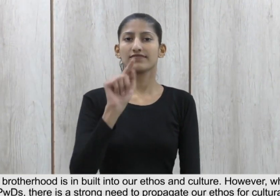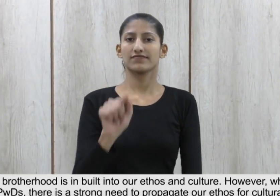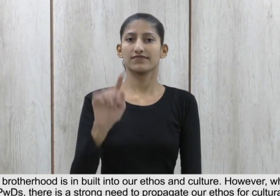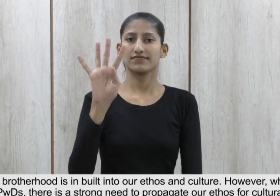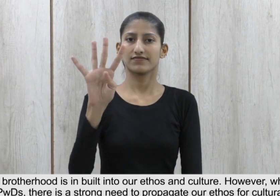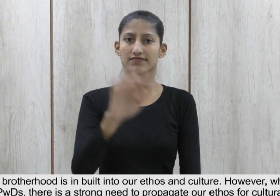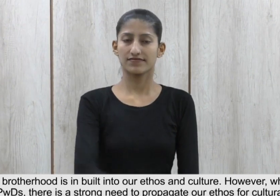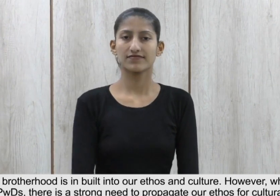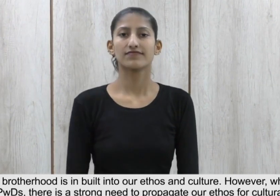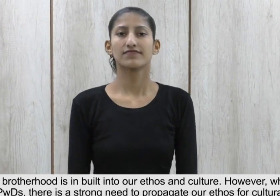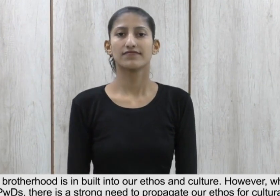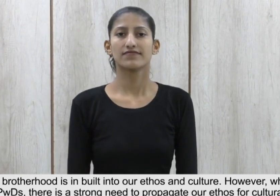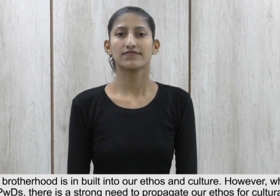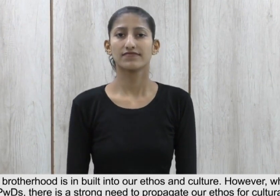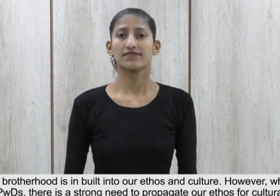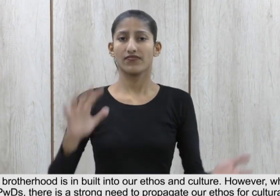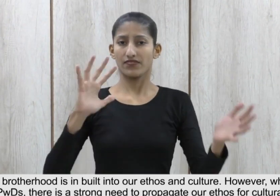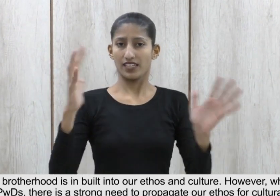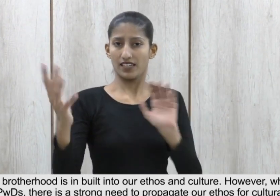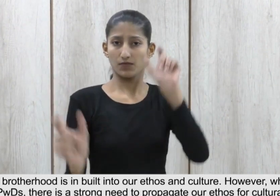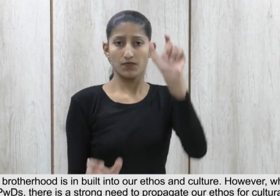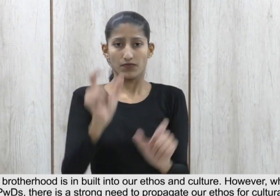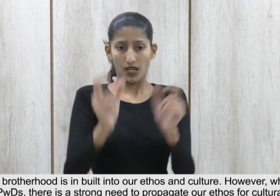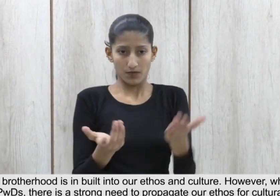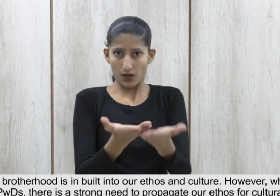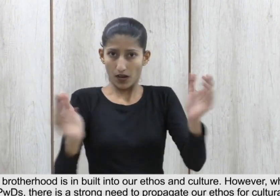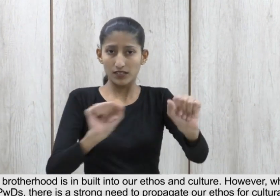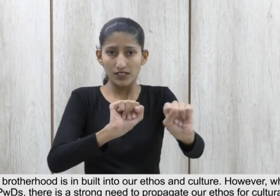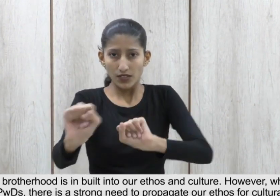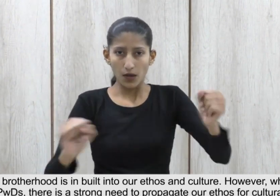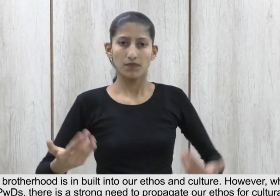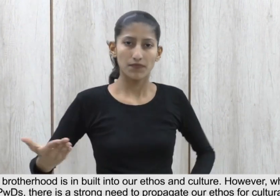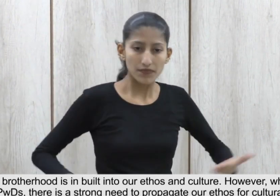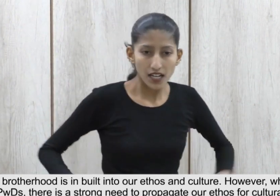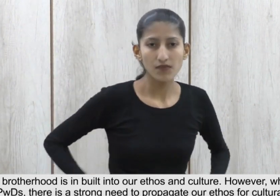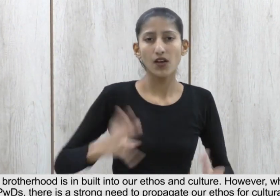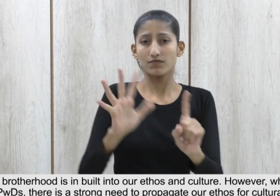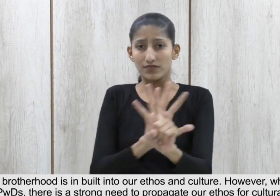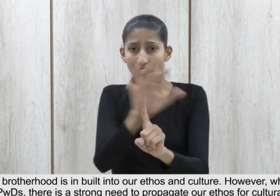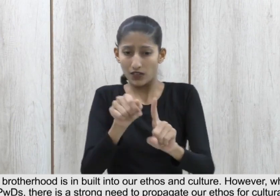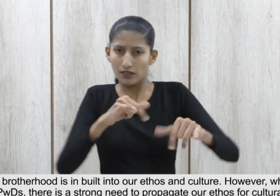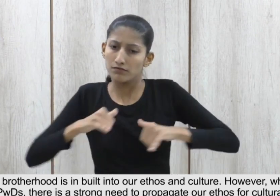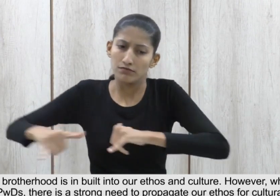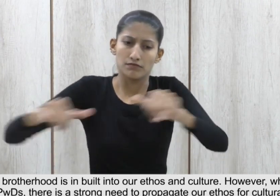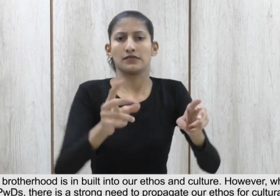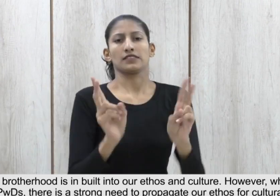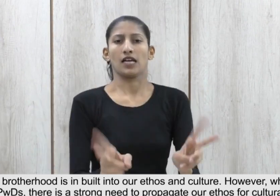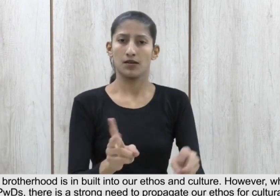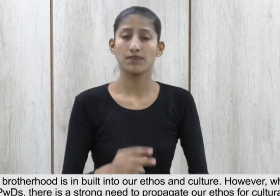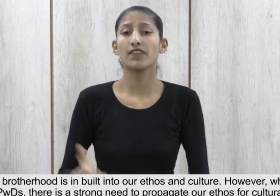8.4 Universal Brotherhood is inbuilt into our ethos and culture However,